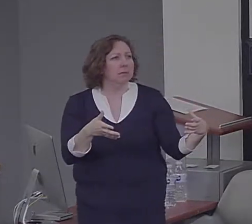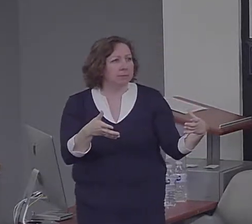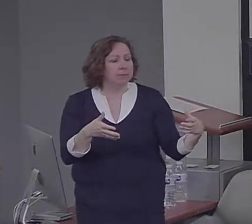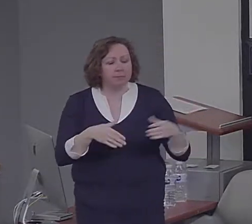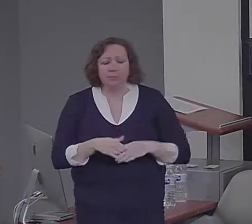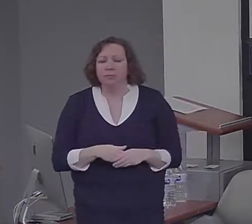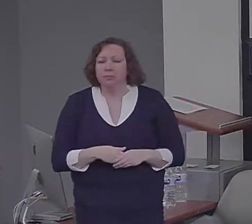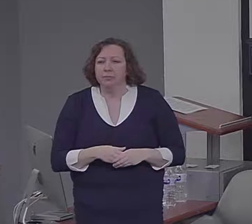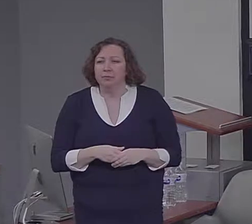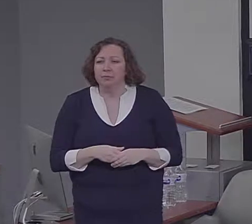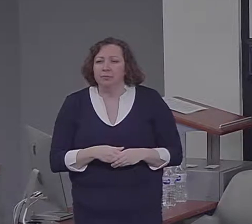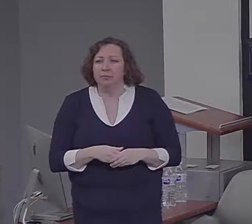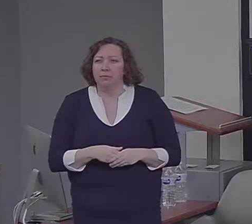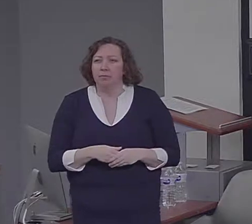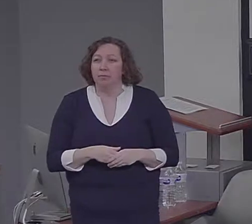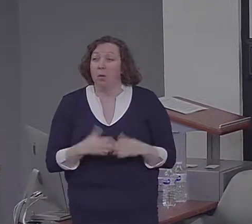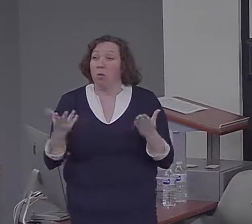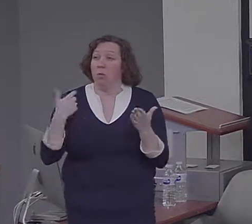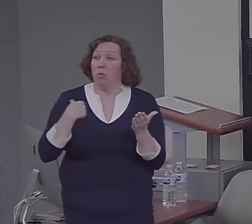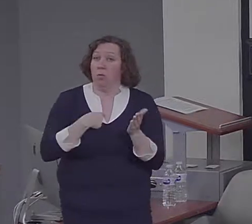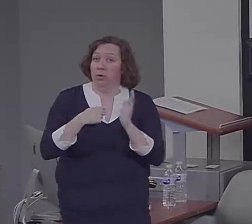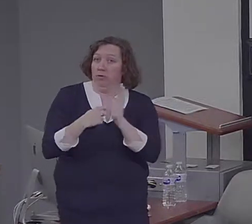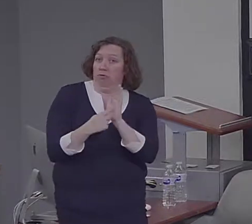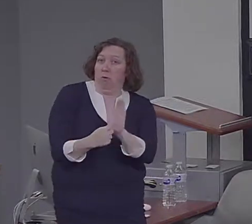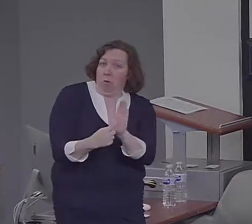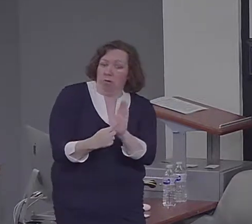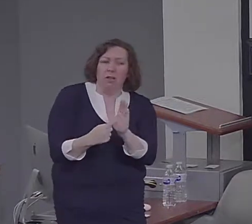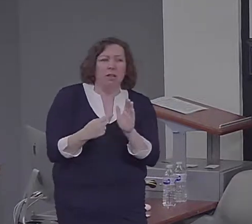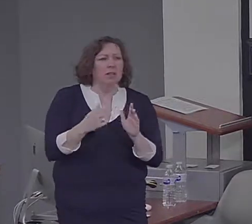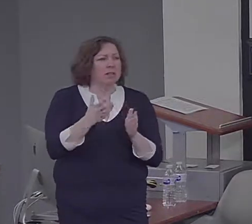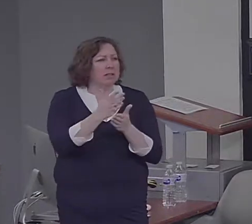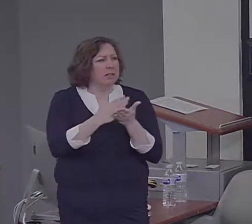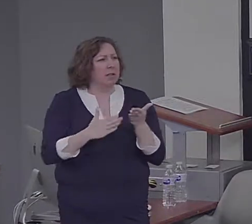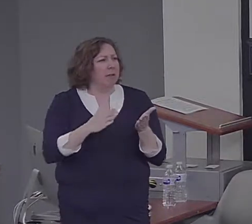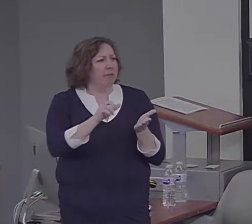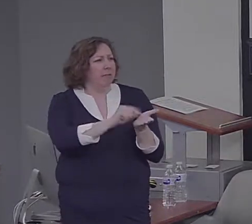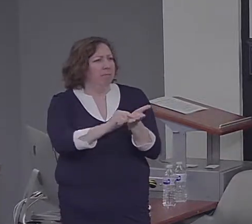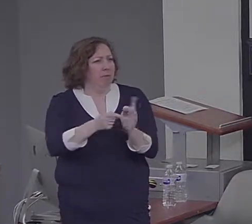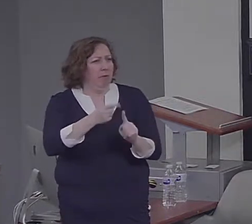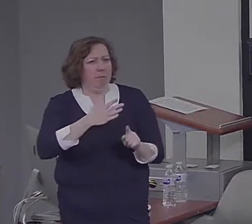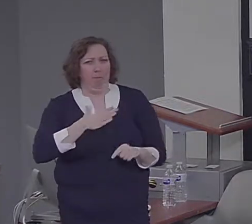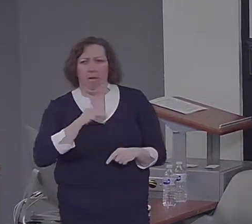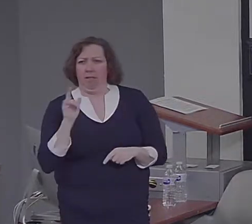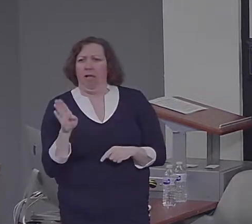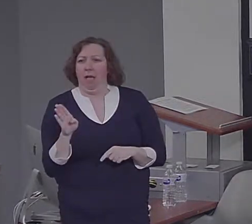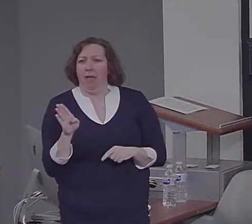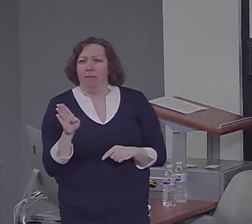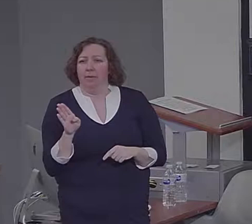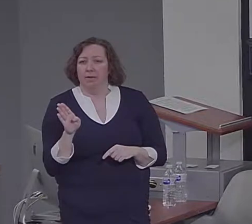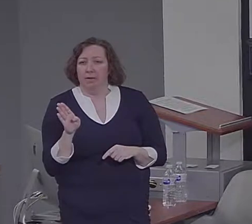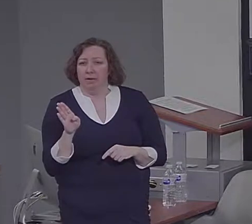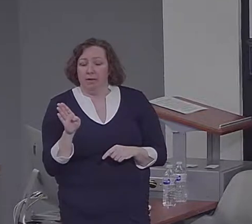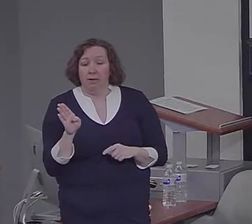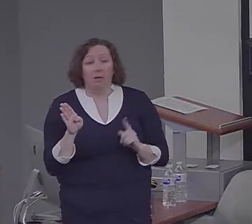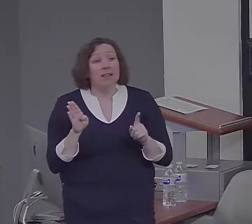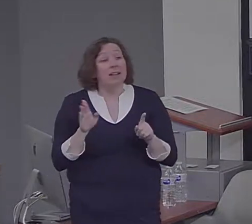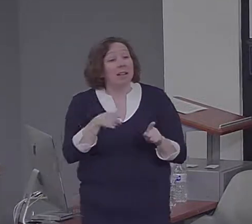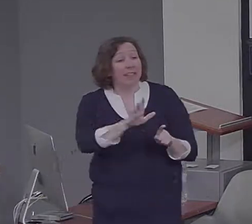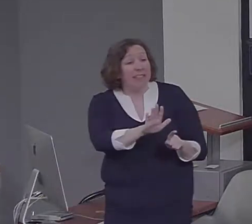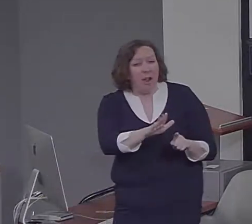a series of studies, some of the work on aging came out of my lab, was that you see exactly the same thing when they imagine into the future. So they imagine